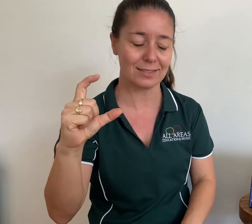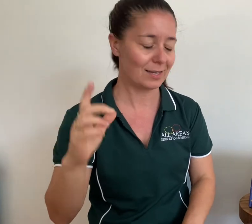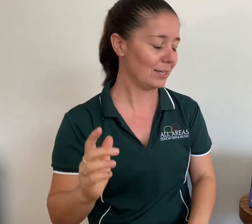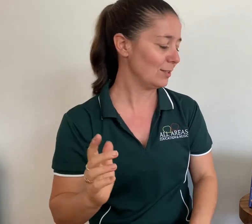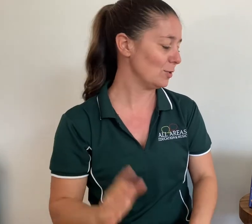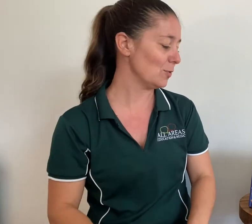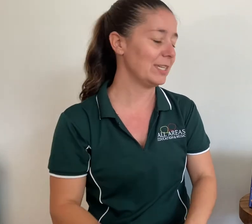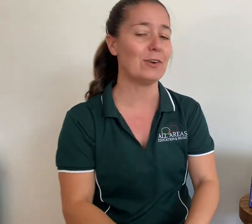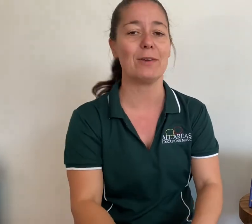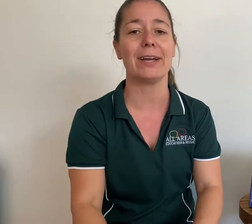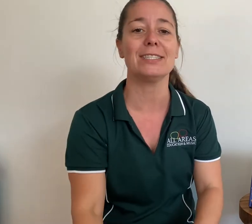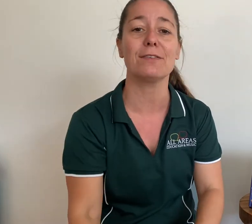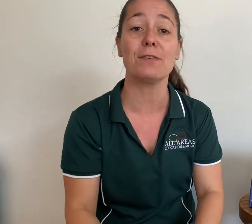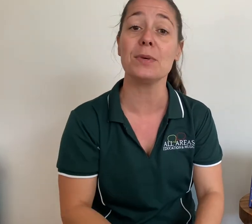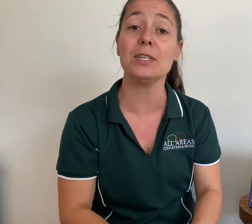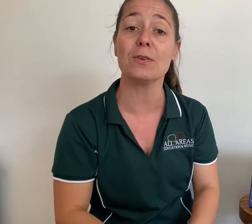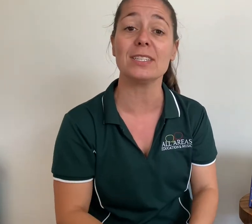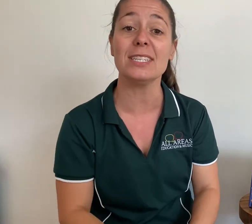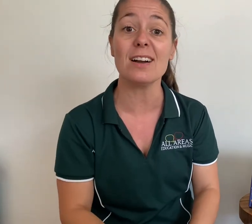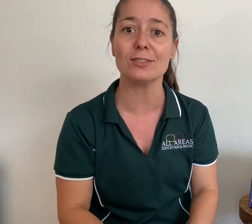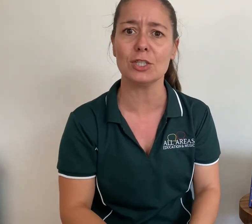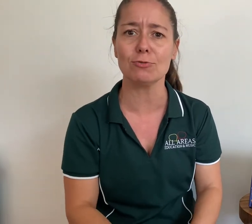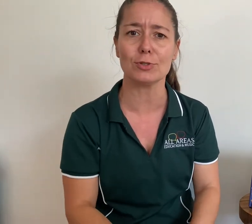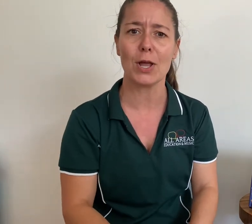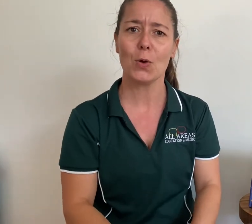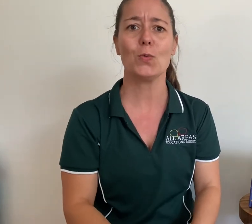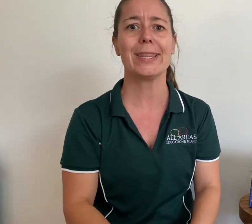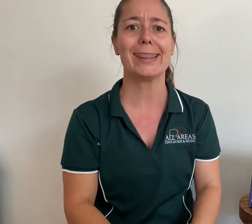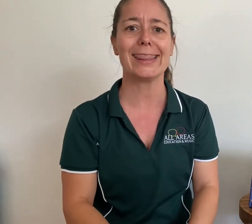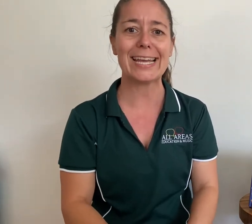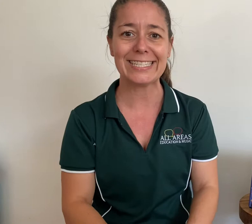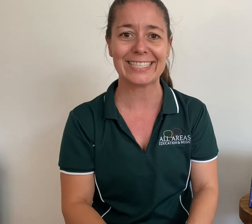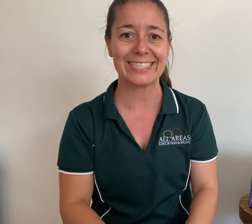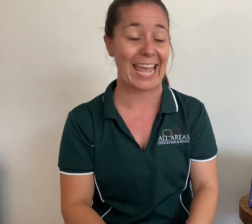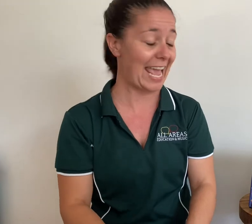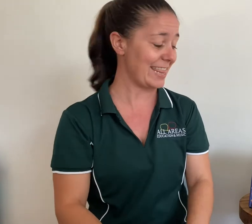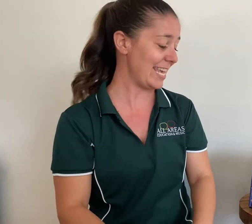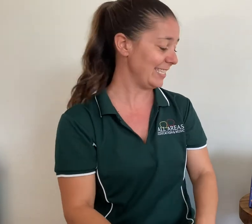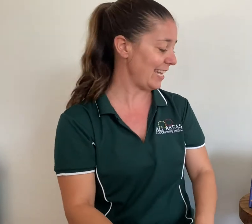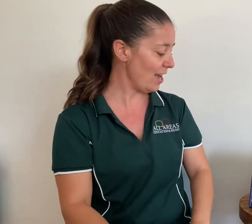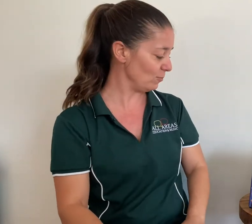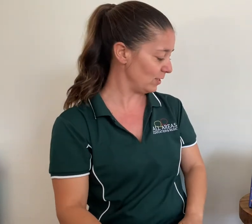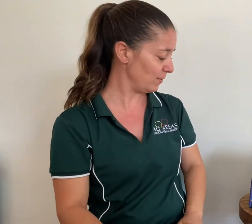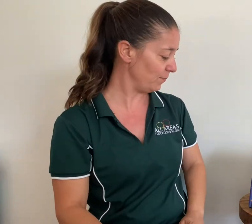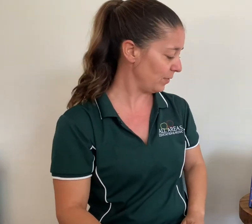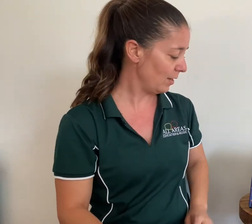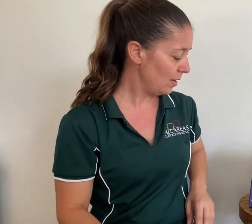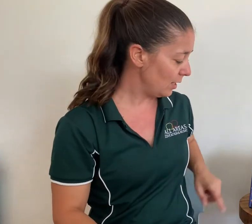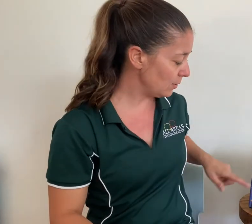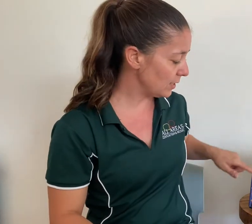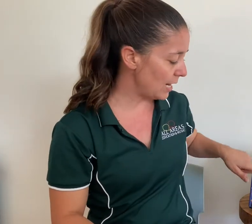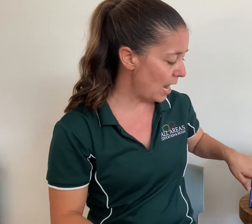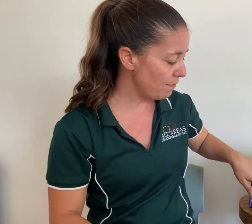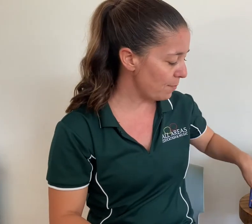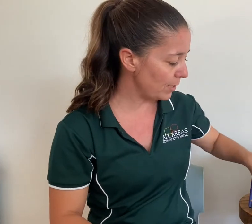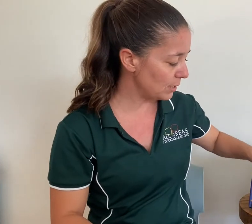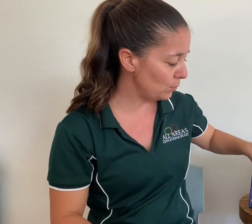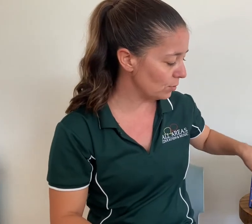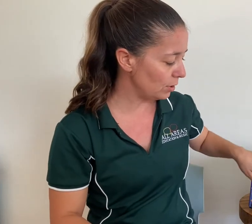So it's a really great way to familiarise young children with letters and their sounds. This one's an Alphaprince book too